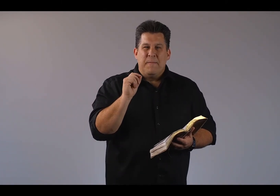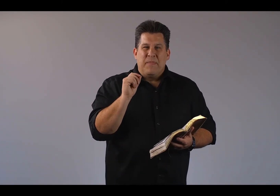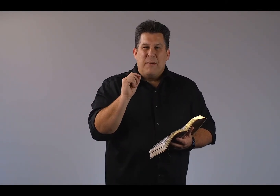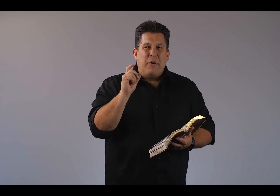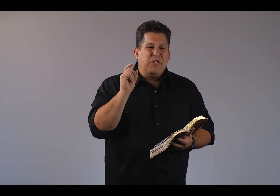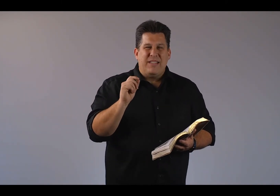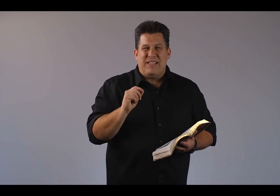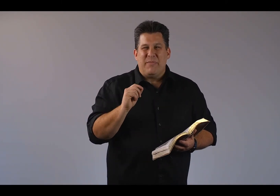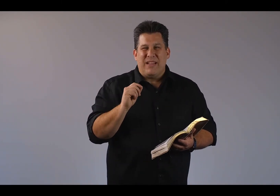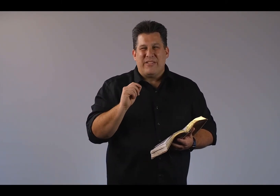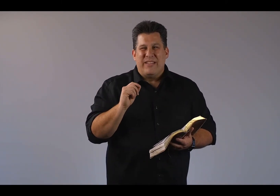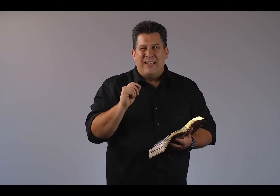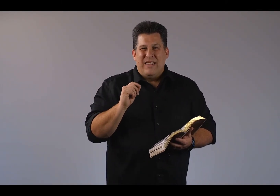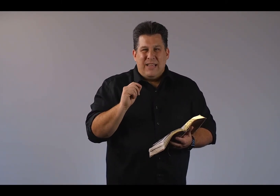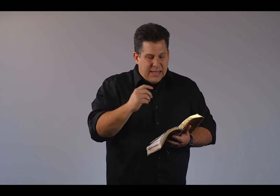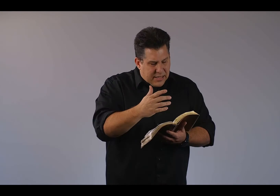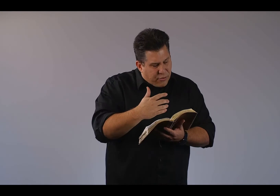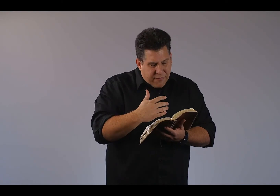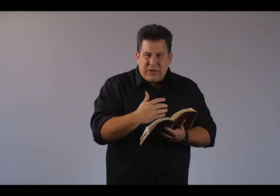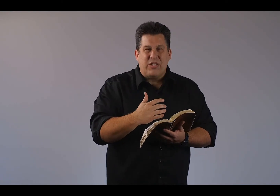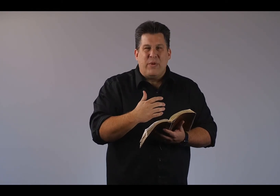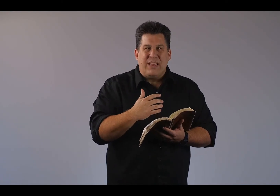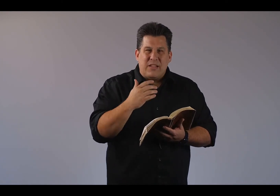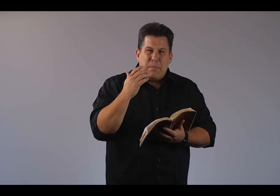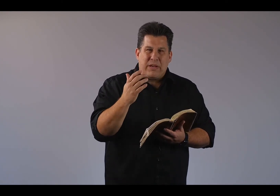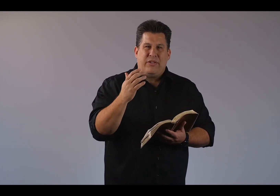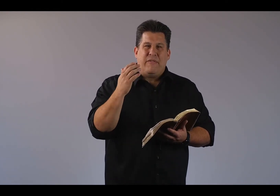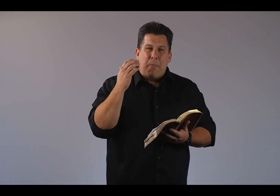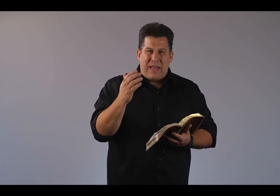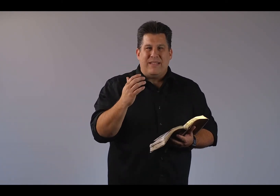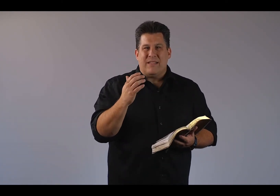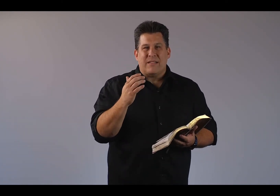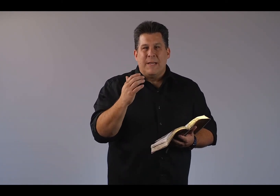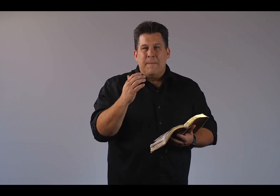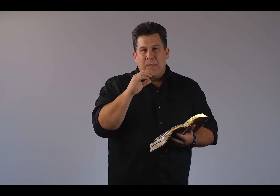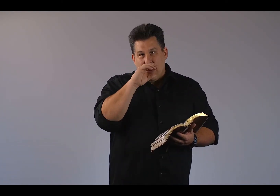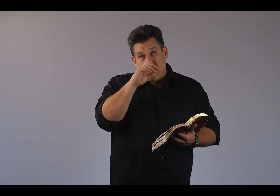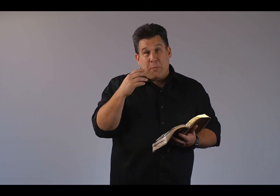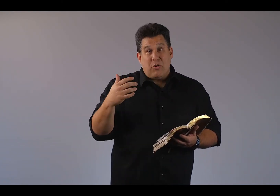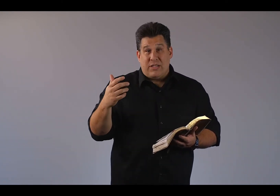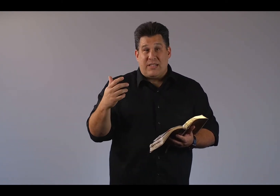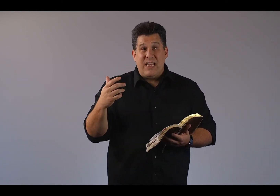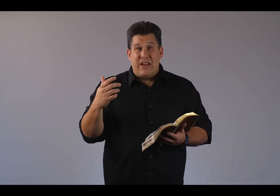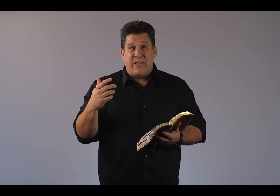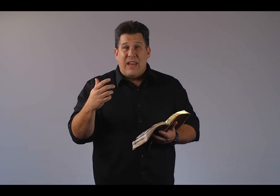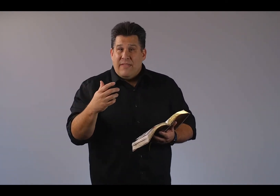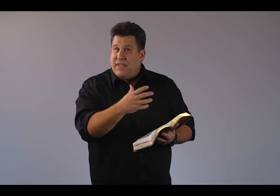But I want you to see something else. In these three verses, we get this picture of repentance. And we're supposed to see here that these